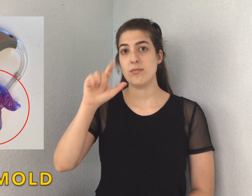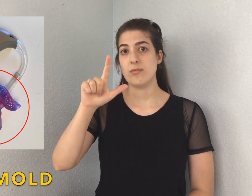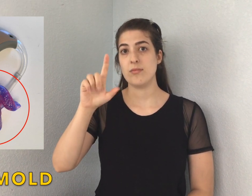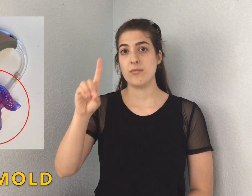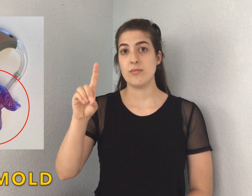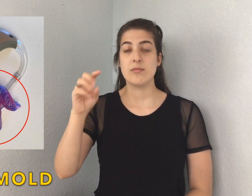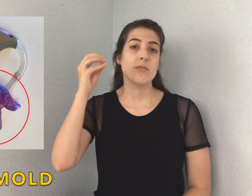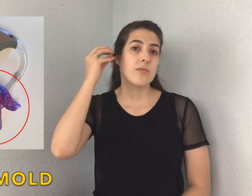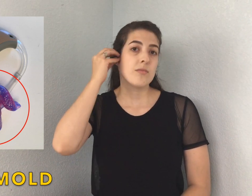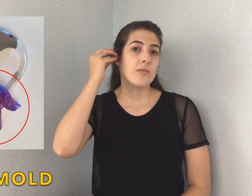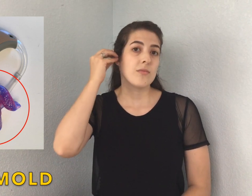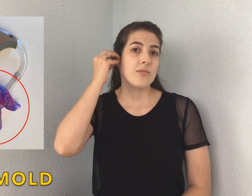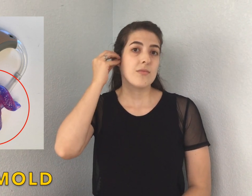Ear mold.